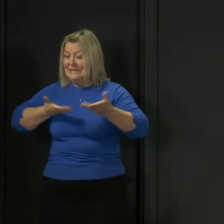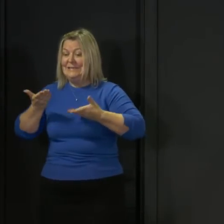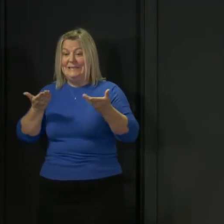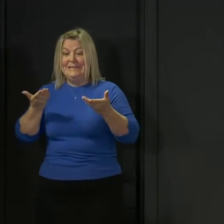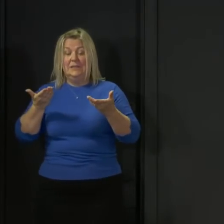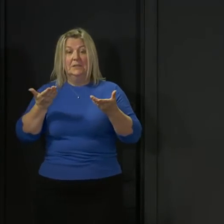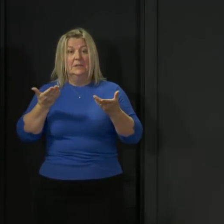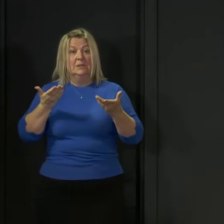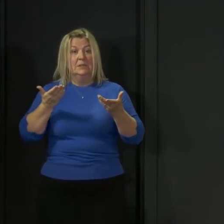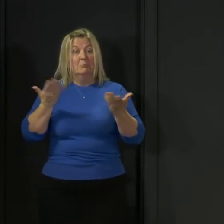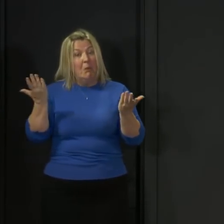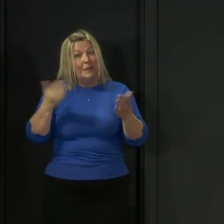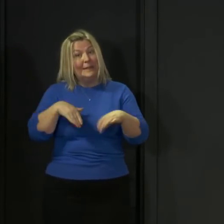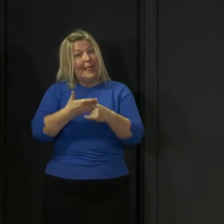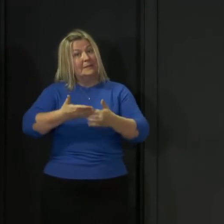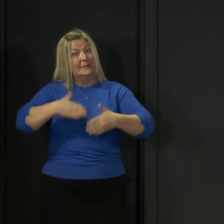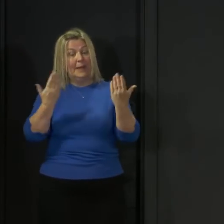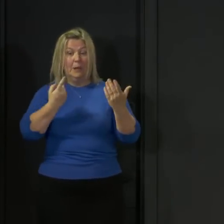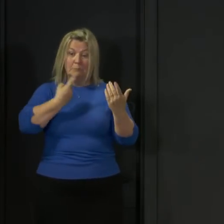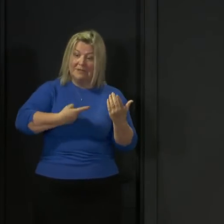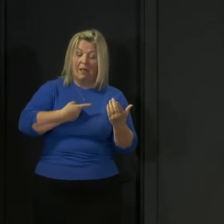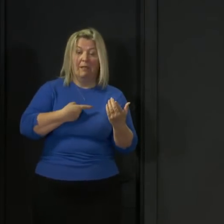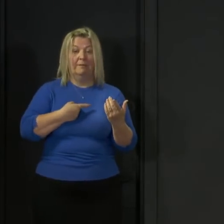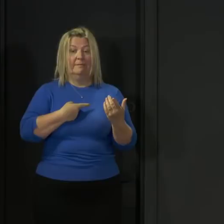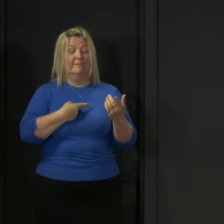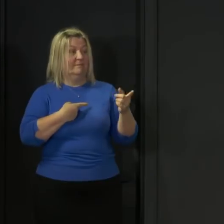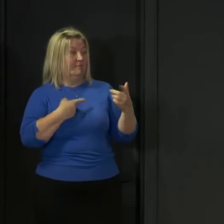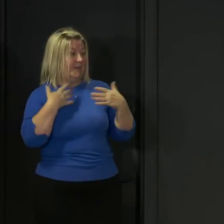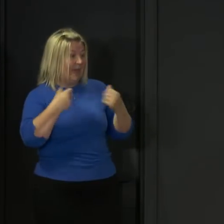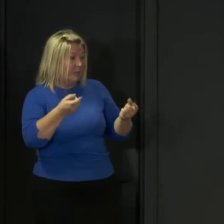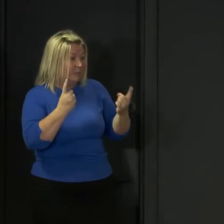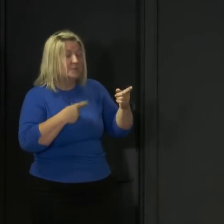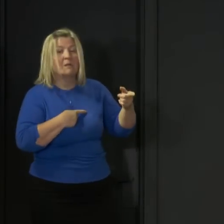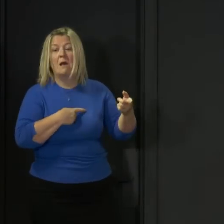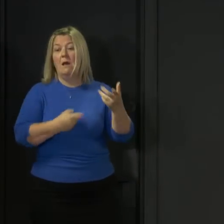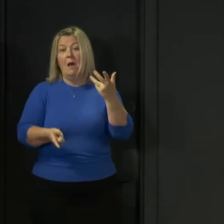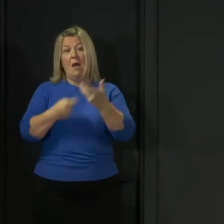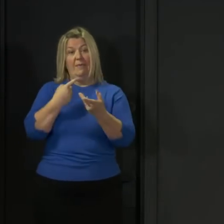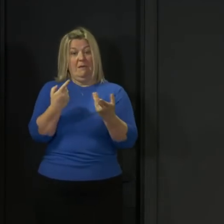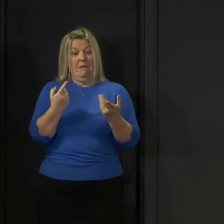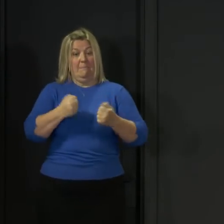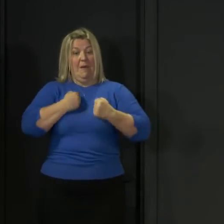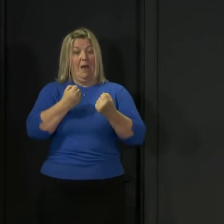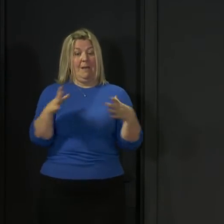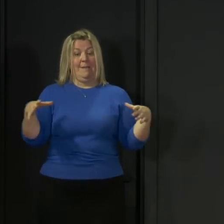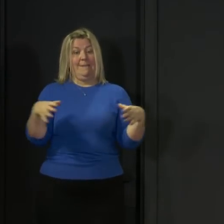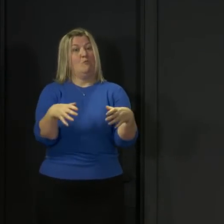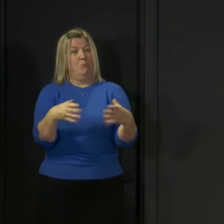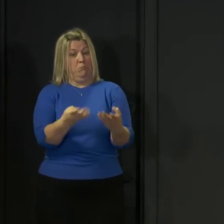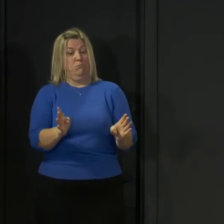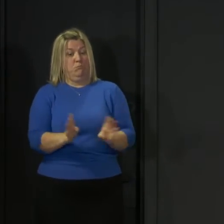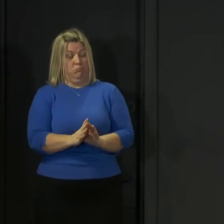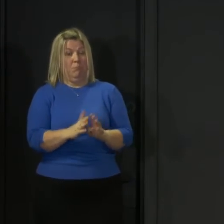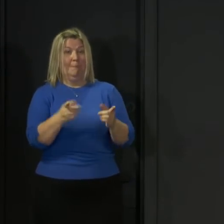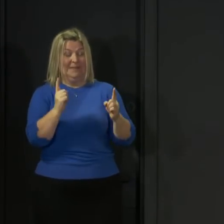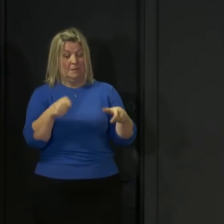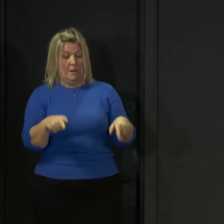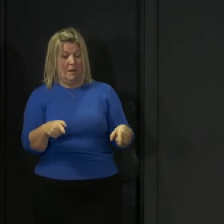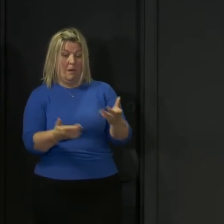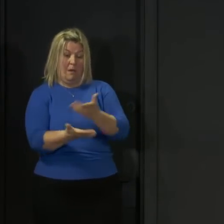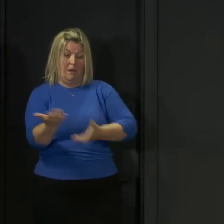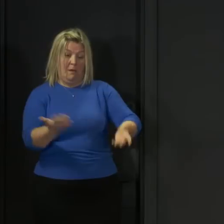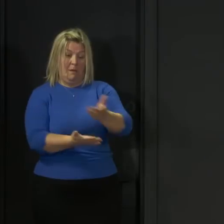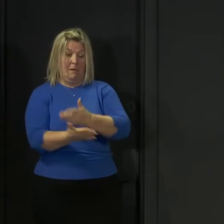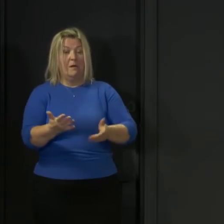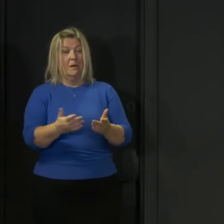maker with the cabinet secretary and the cabinet as a whole and if anybody has criticisms to make they should make them